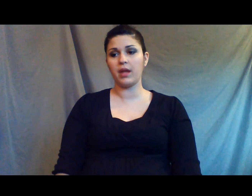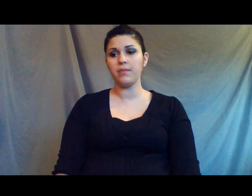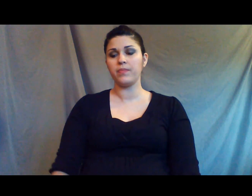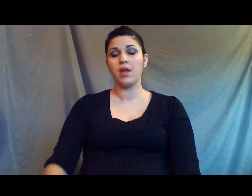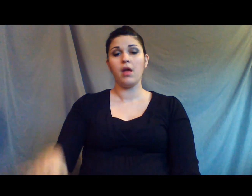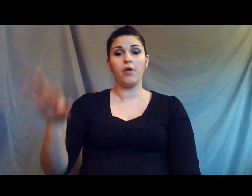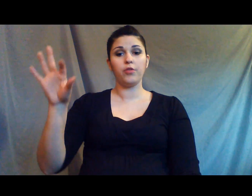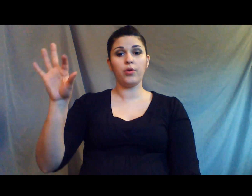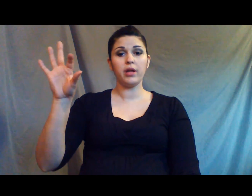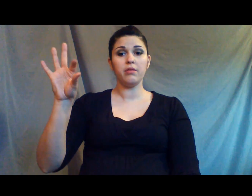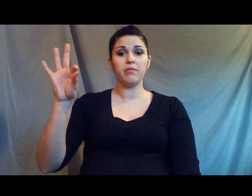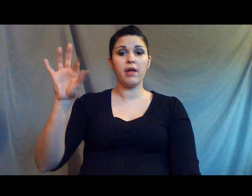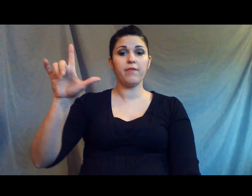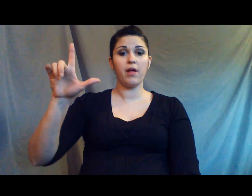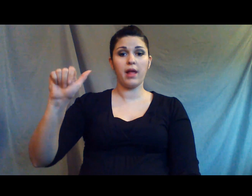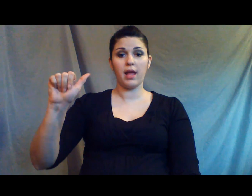Okay? Florida, F-L-A.